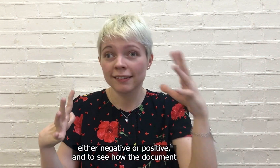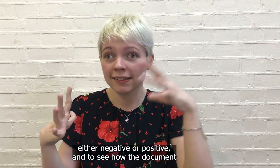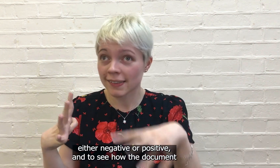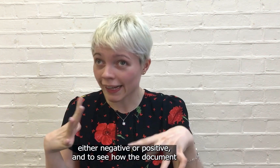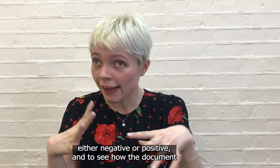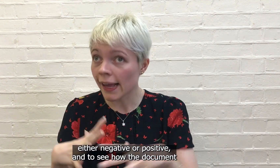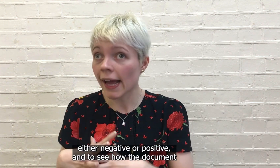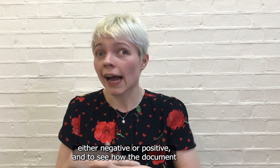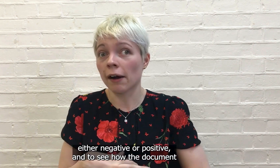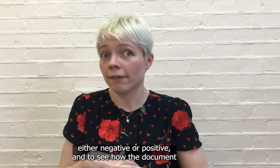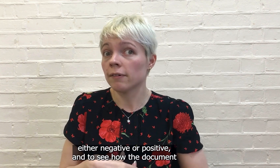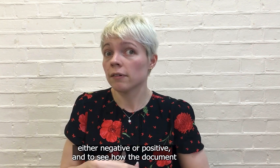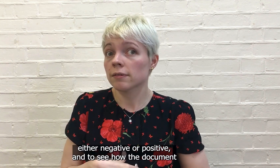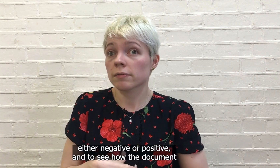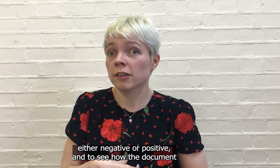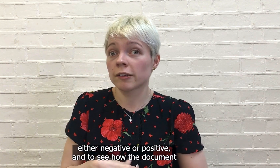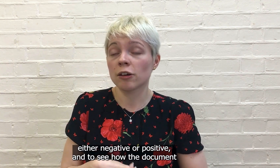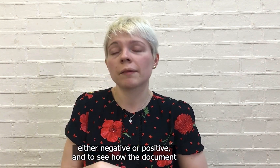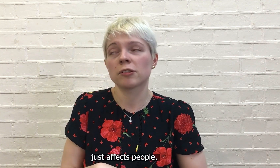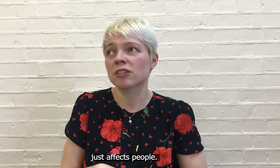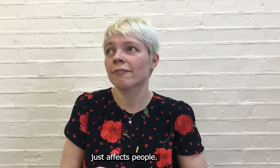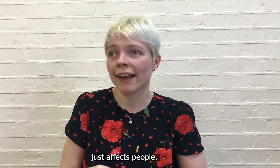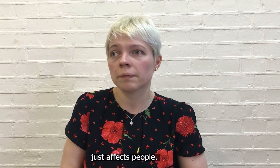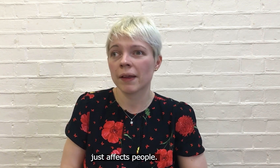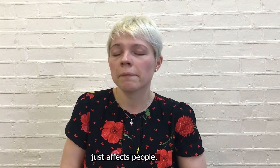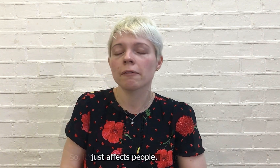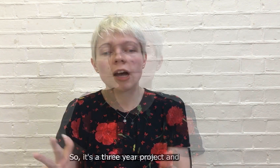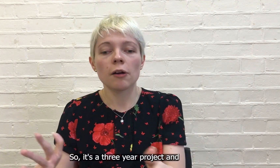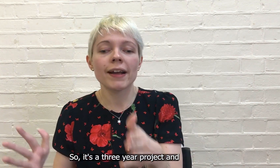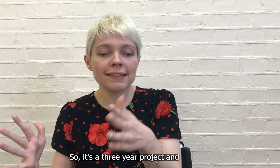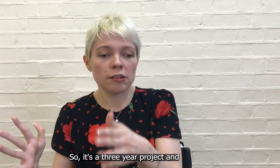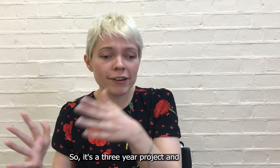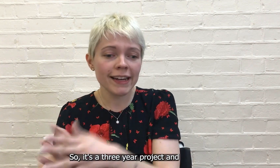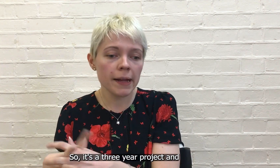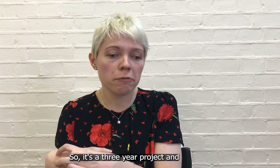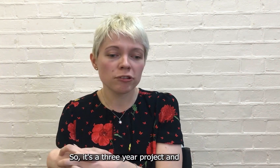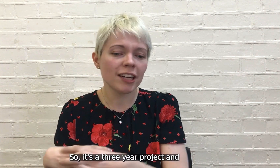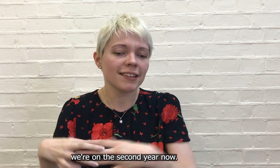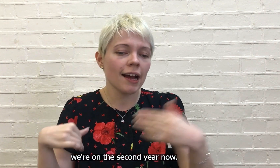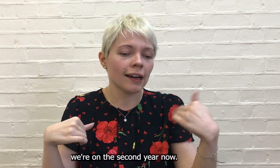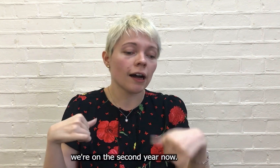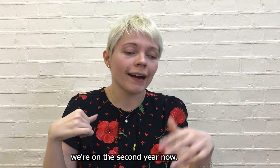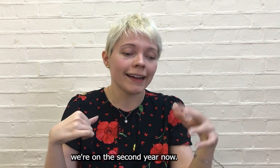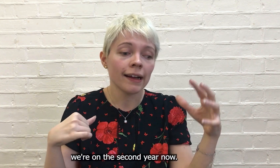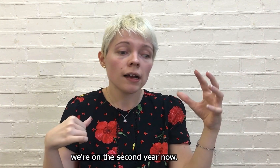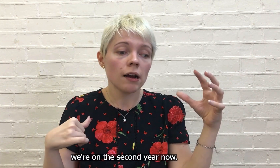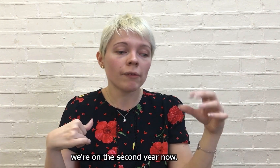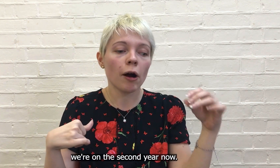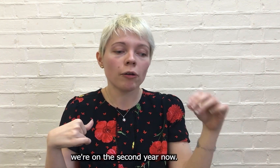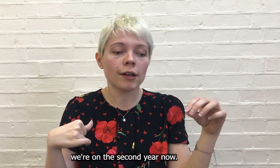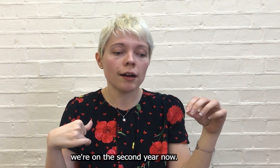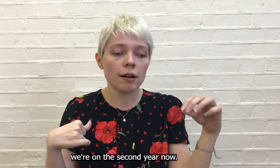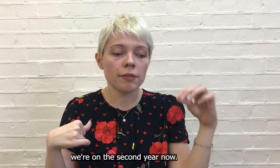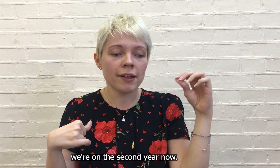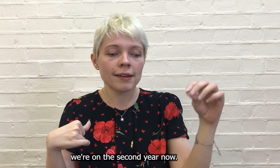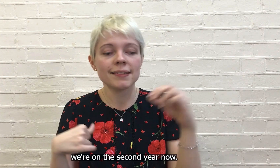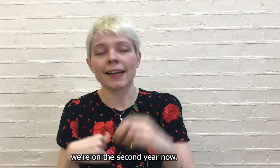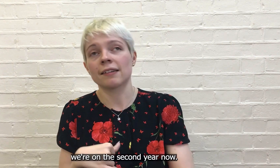to see how the document just affects people. So it's a three-year project and I, we're on the second